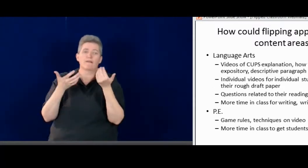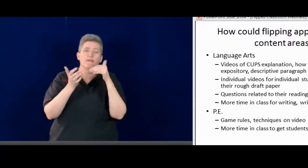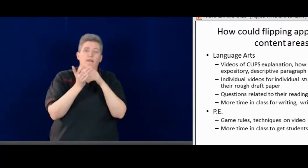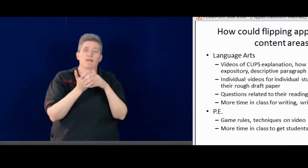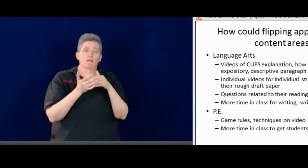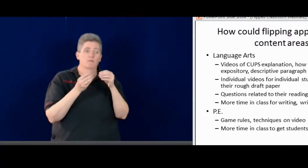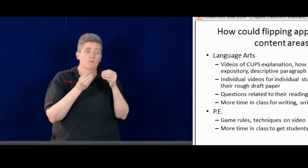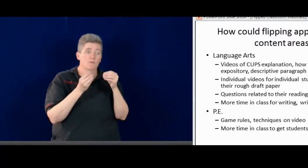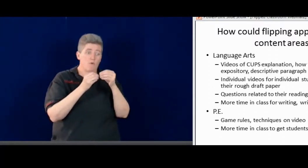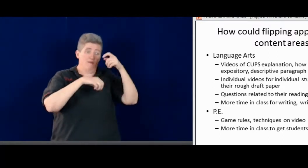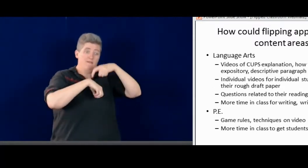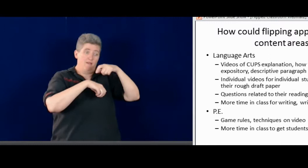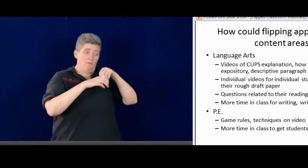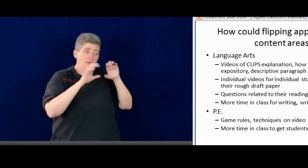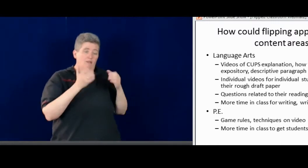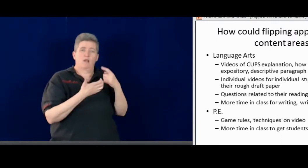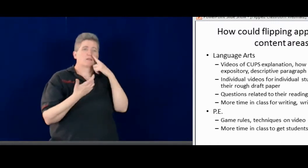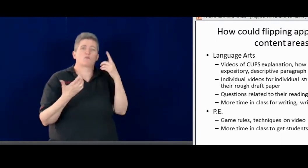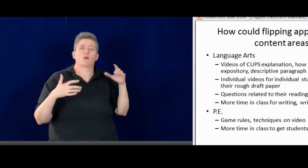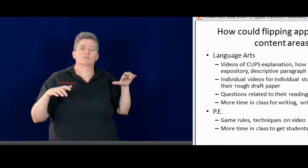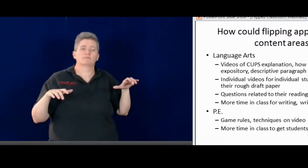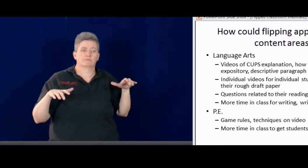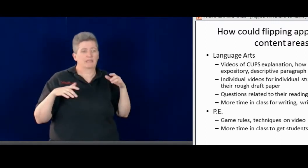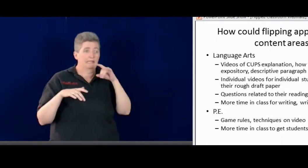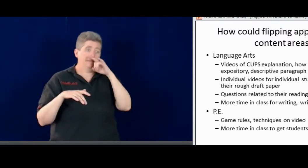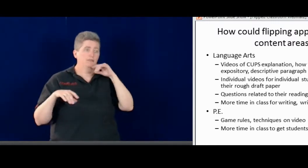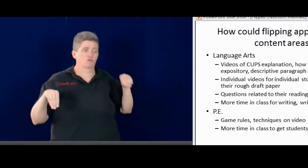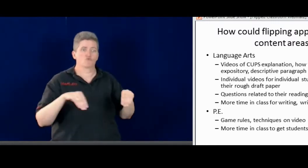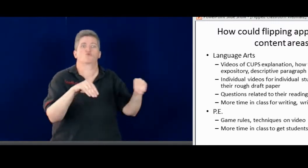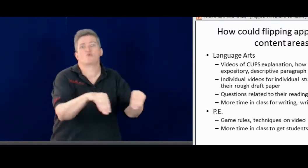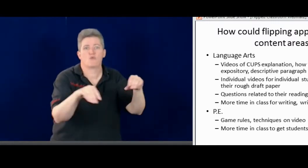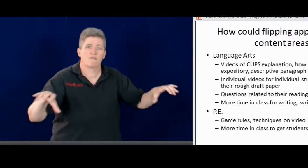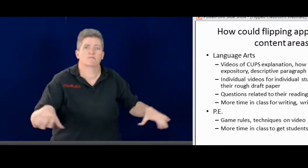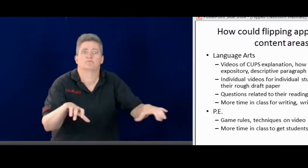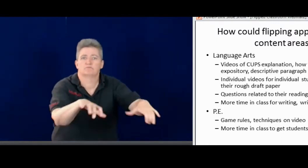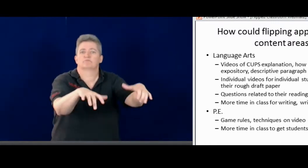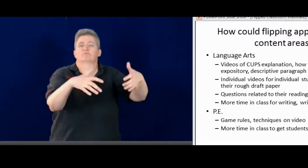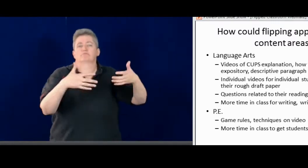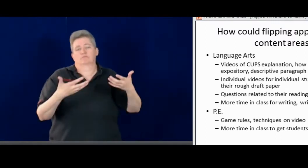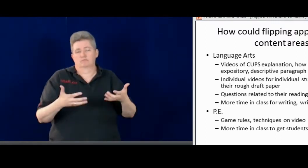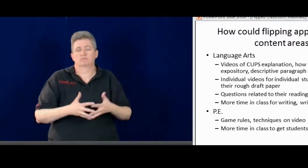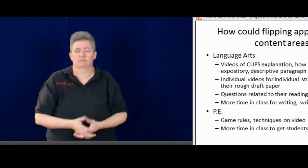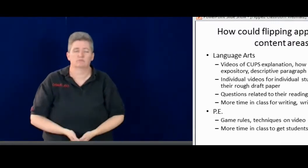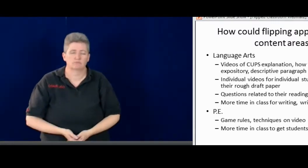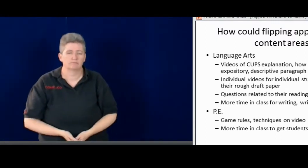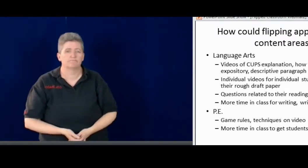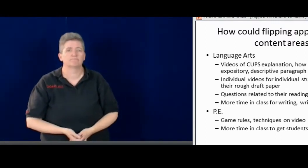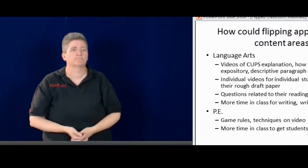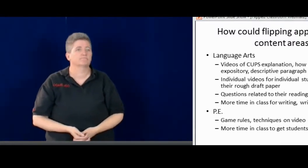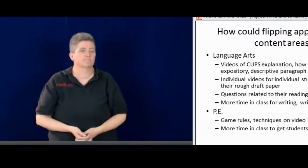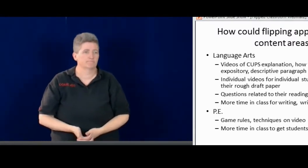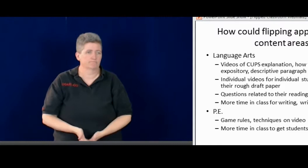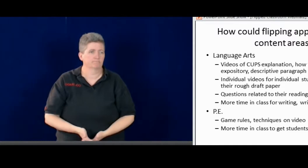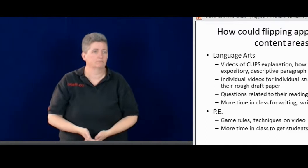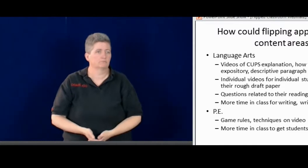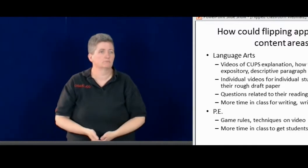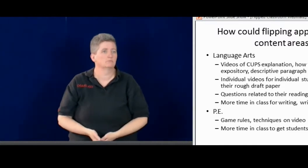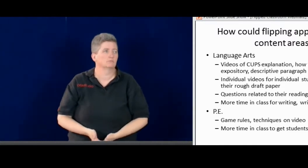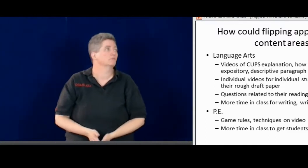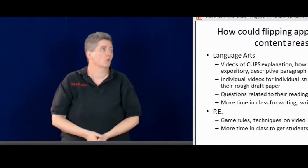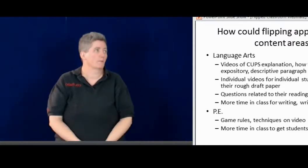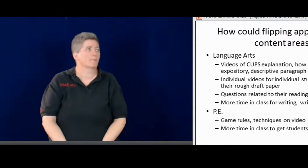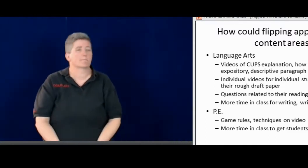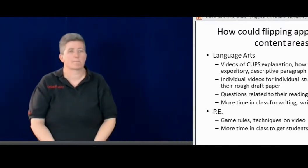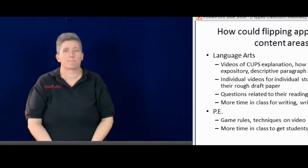You could make a video explaining those rules. Again, there's more time in the classroom for actual movement, actual application of those